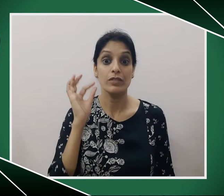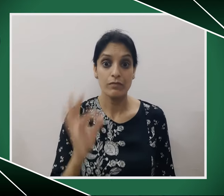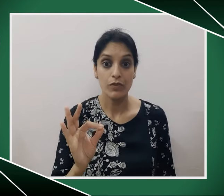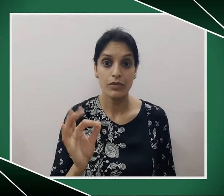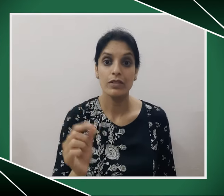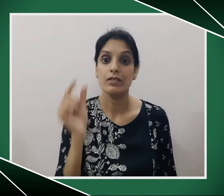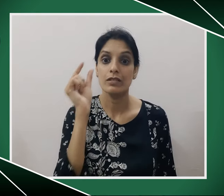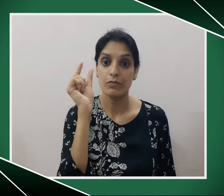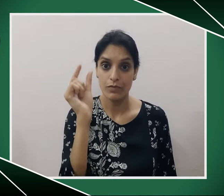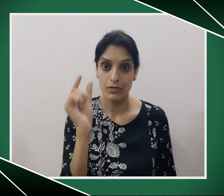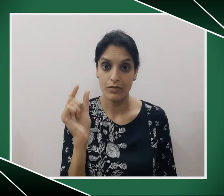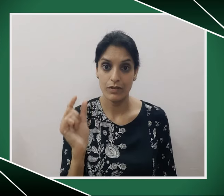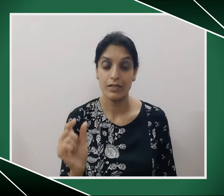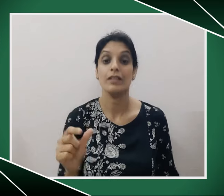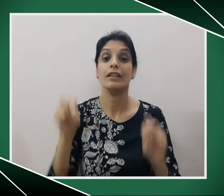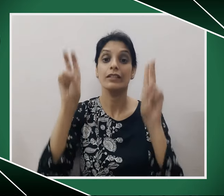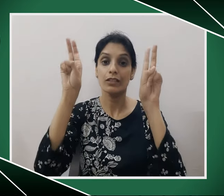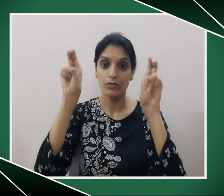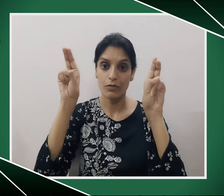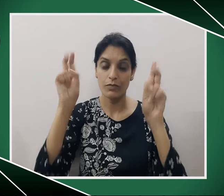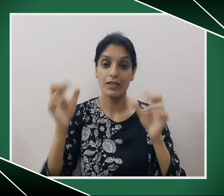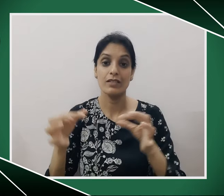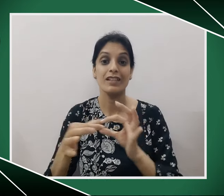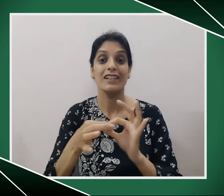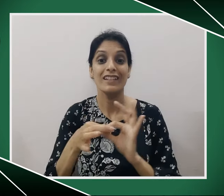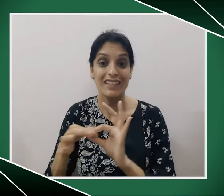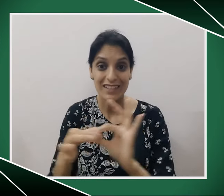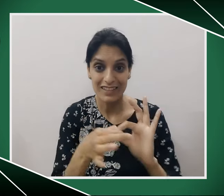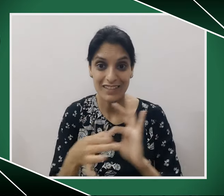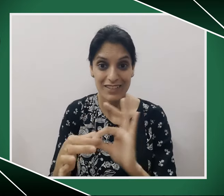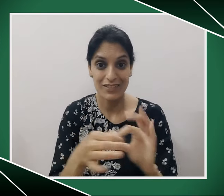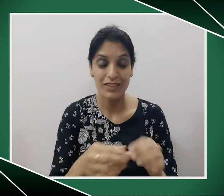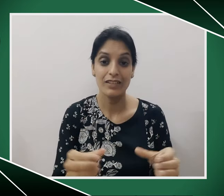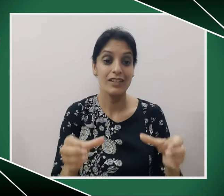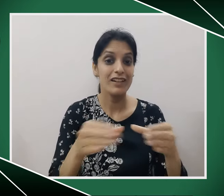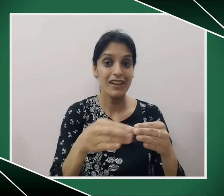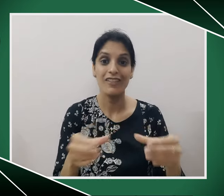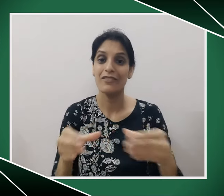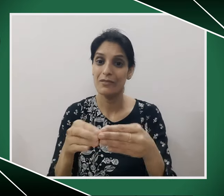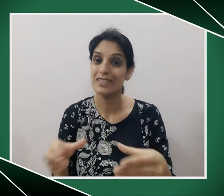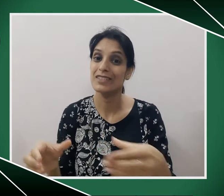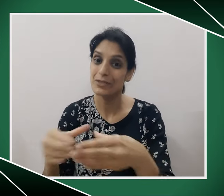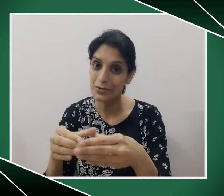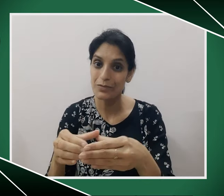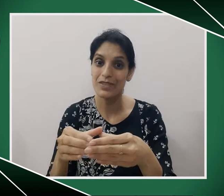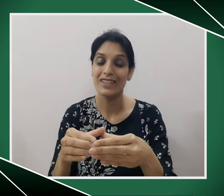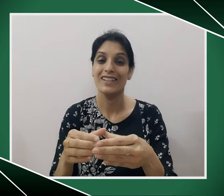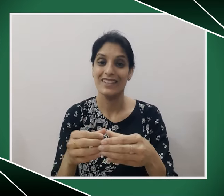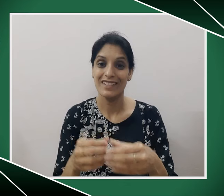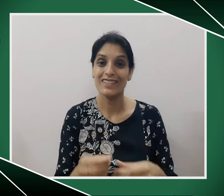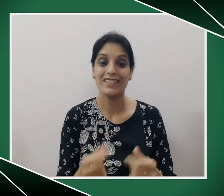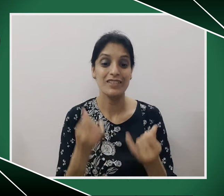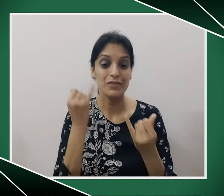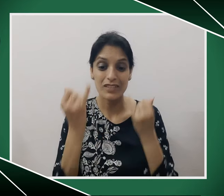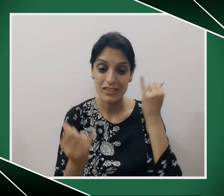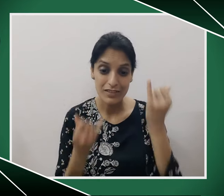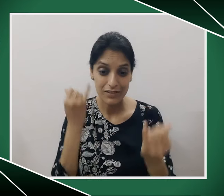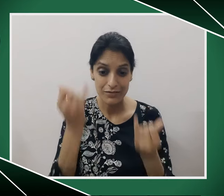What is important is, the words related to a topic have been grouped together.